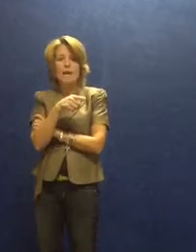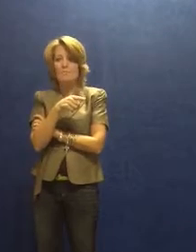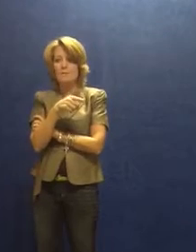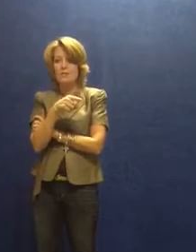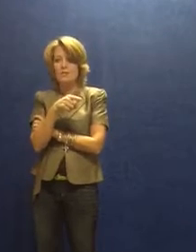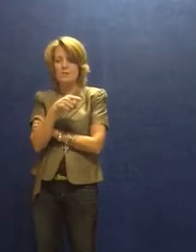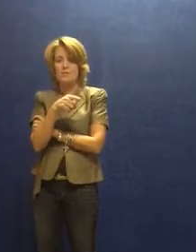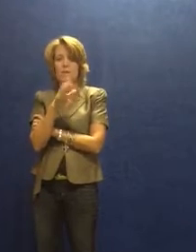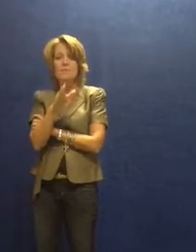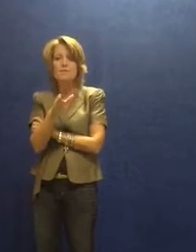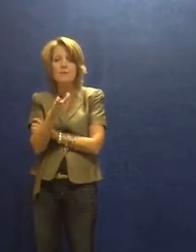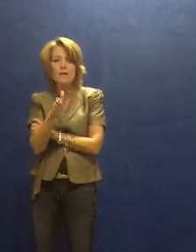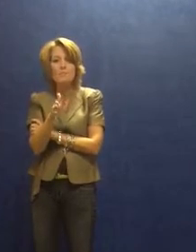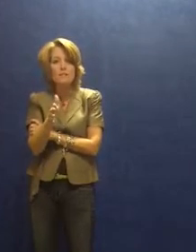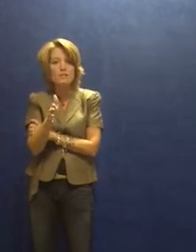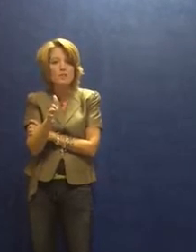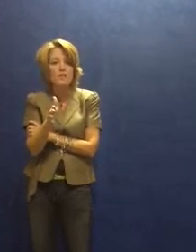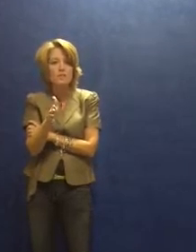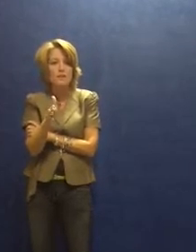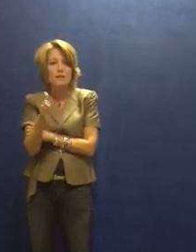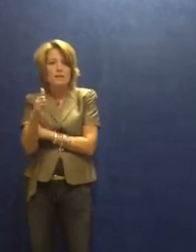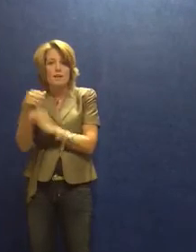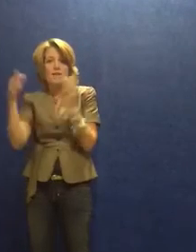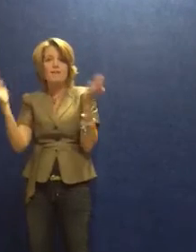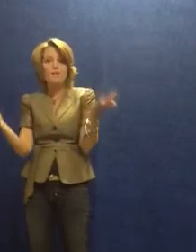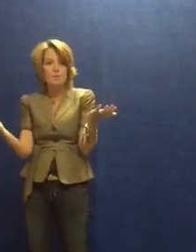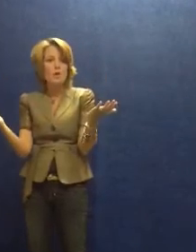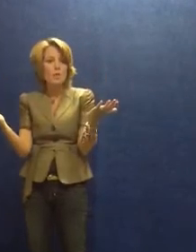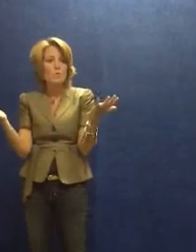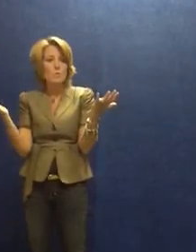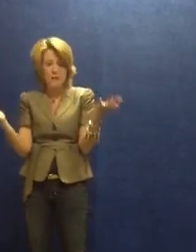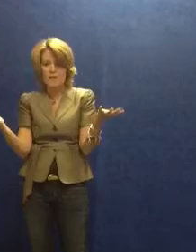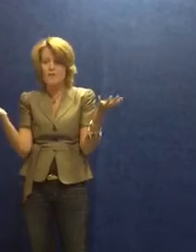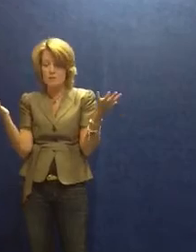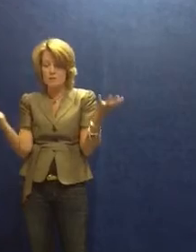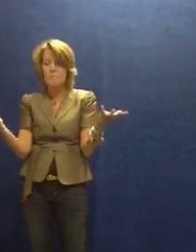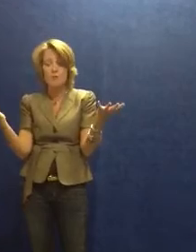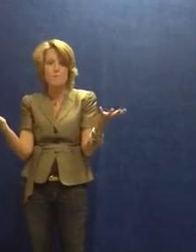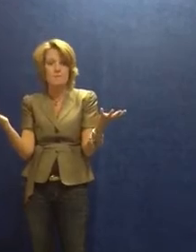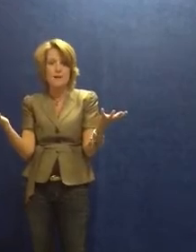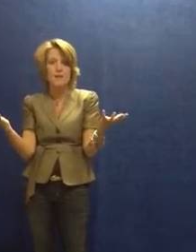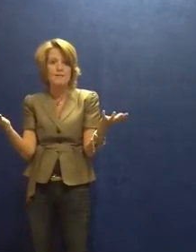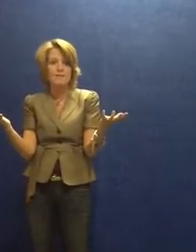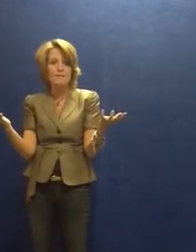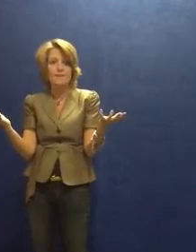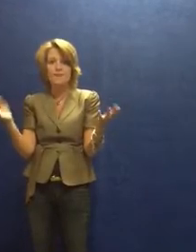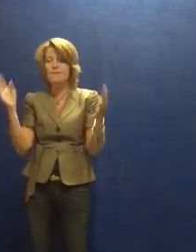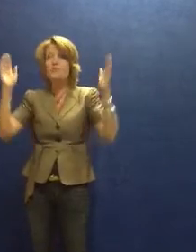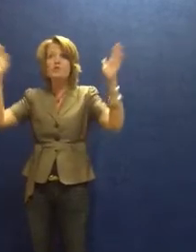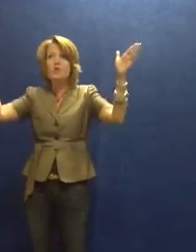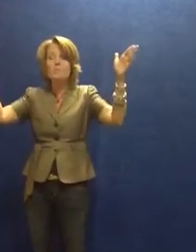had pictures? Maybe if we had pictures, then they'll know what each step represents. He said, Super!